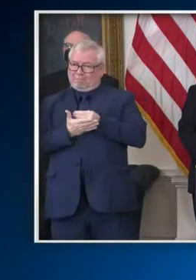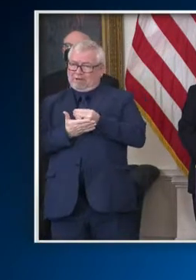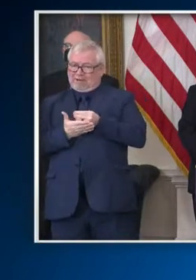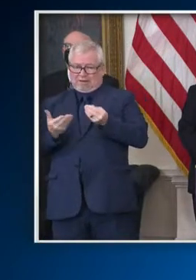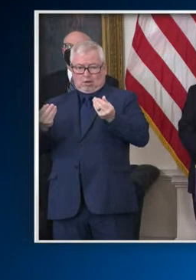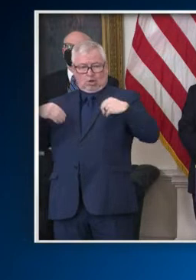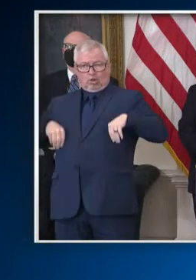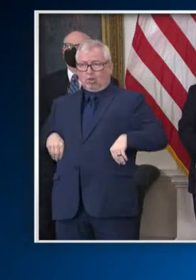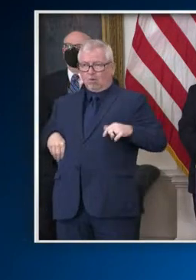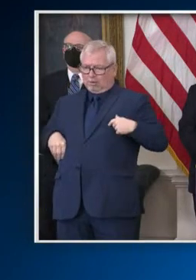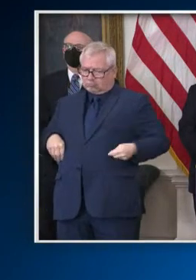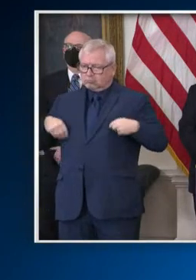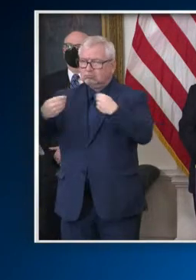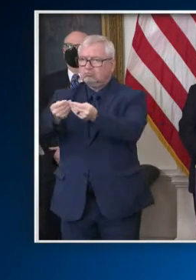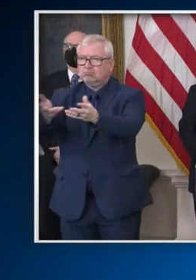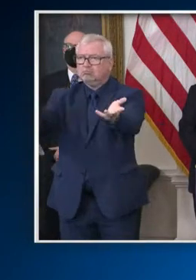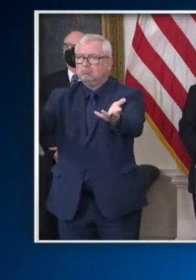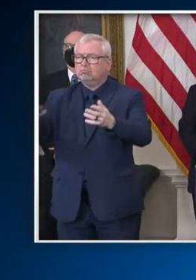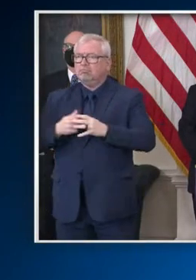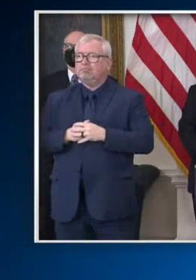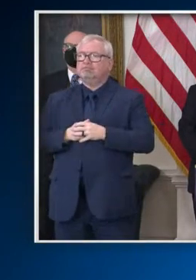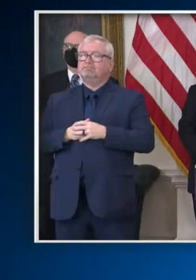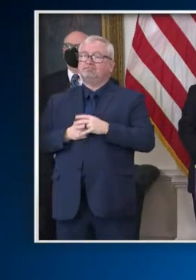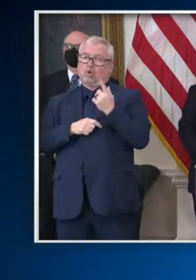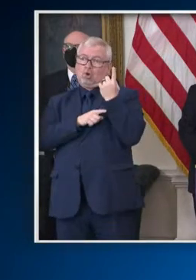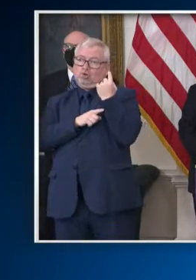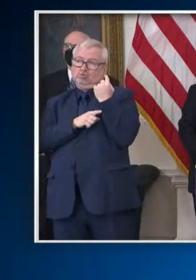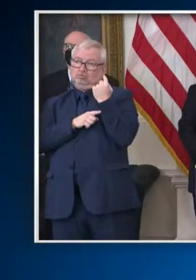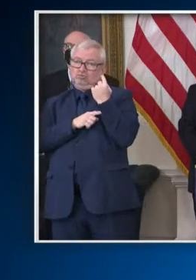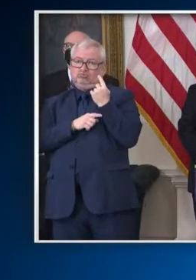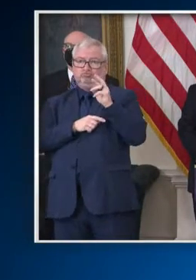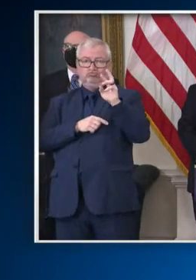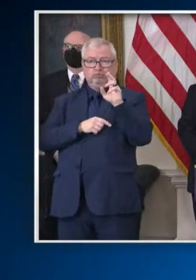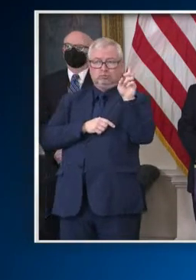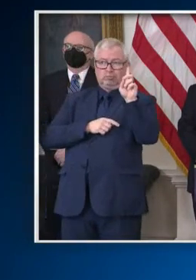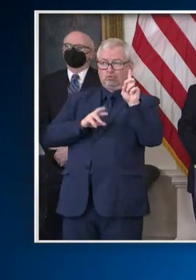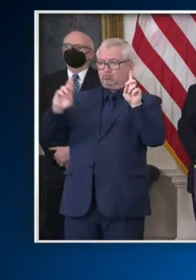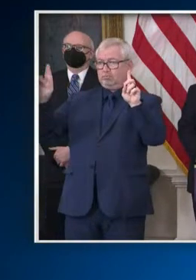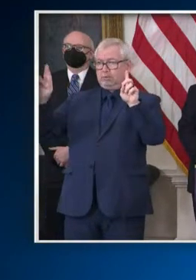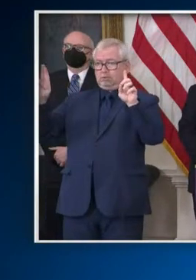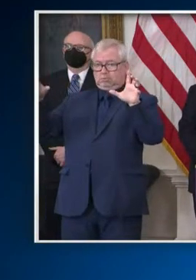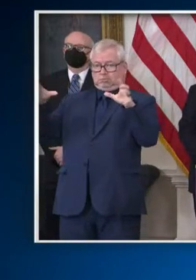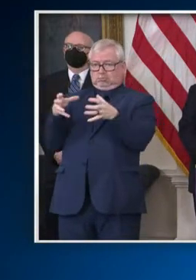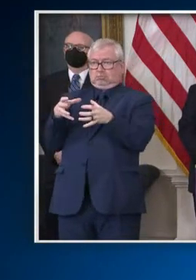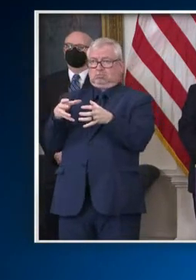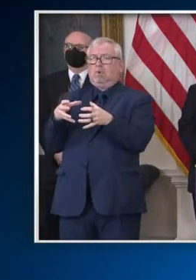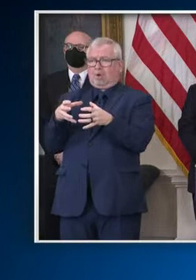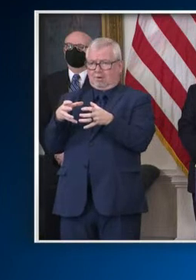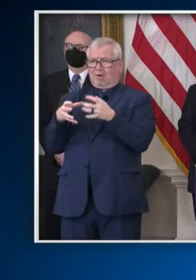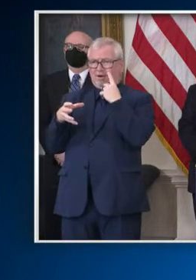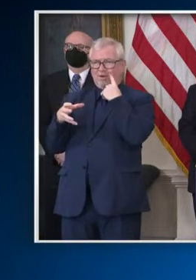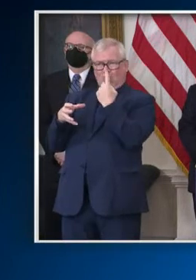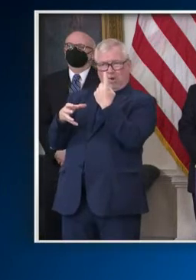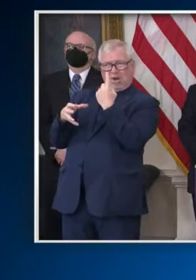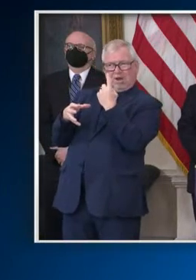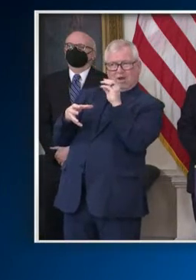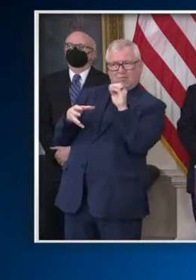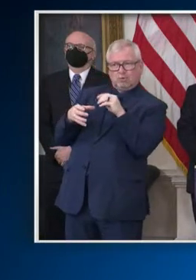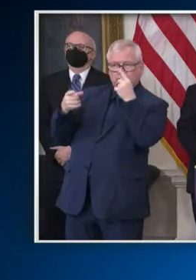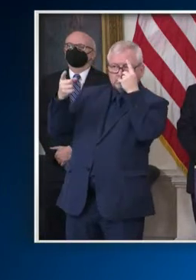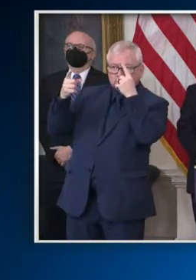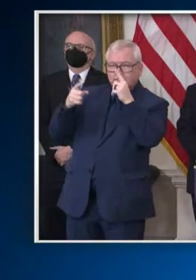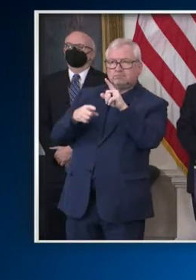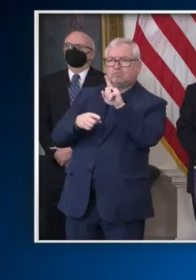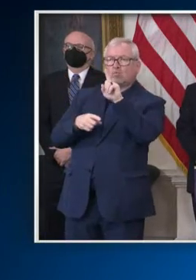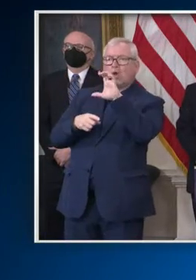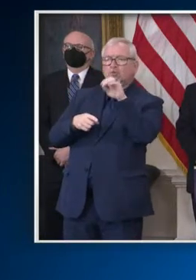Last year, we brought together Republicans and Democrats and nearly unanimously passed the largest tax cuts in state history.